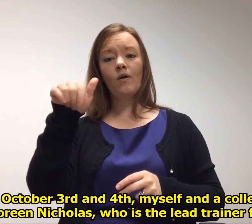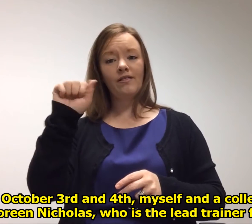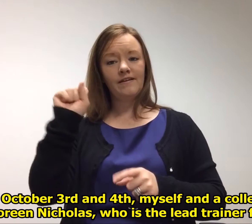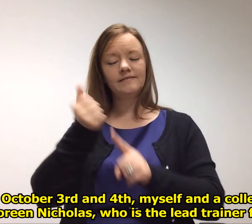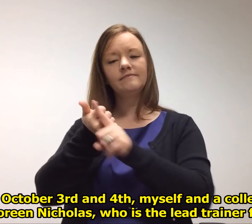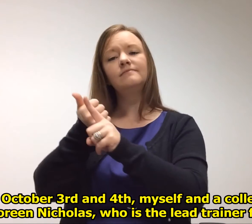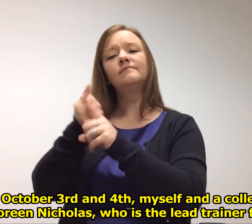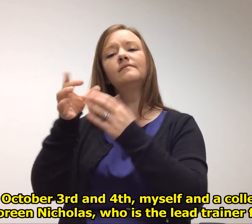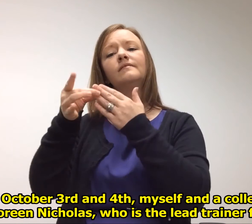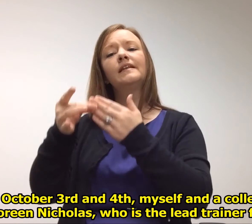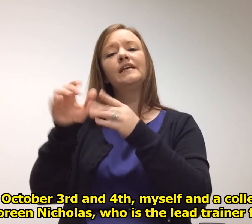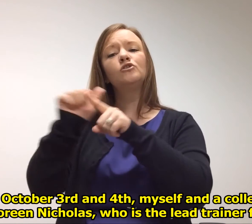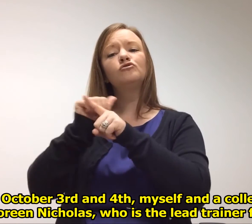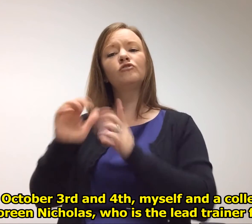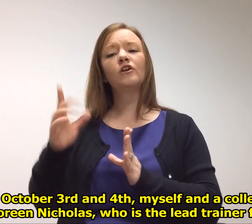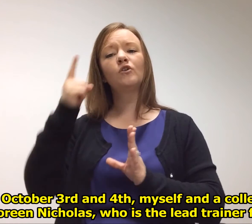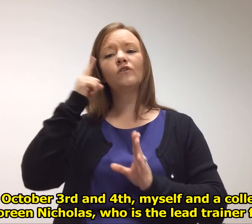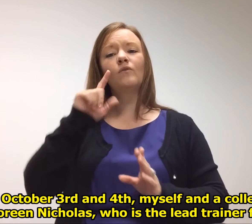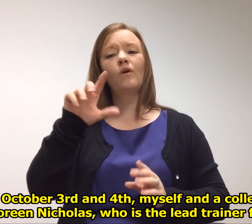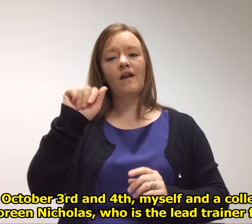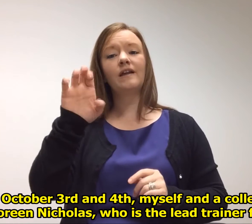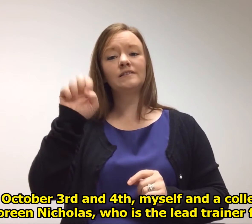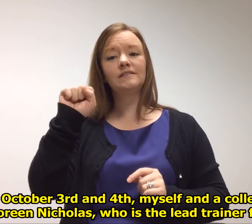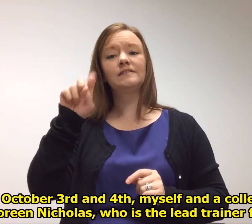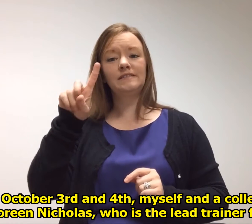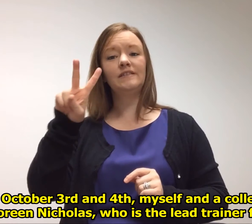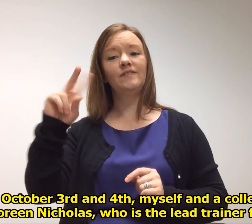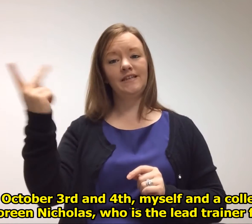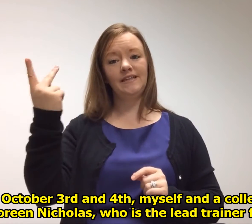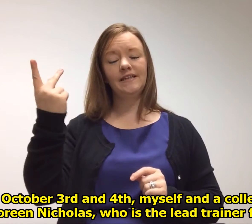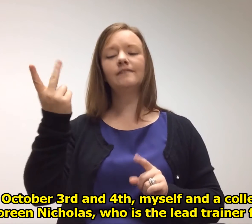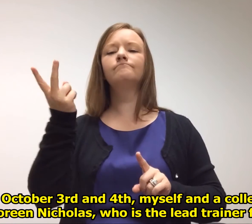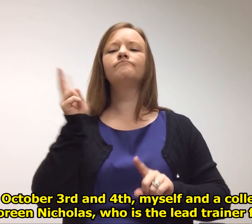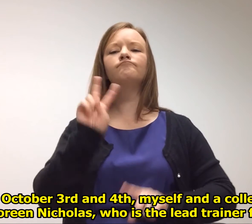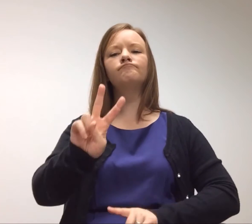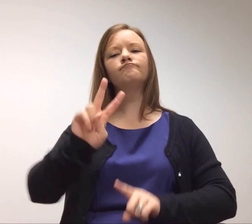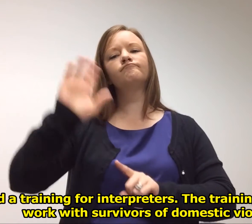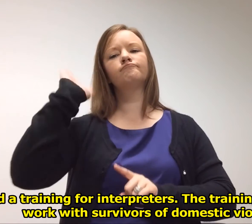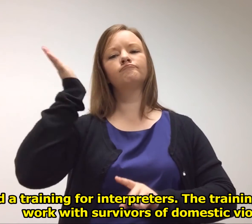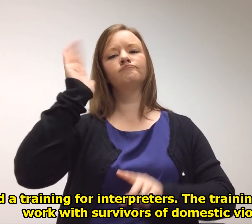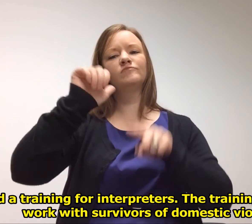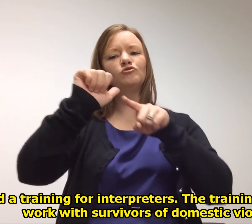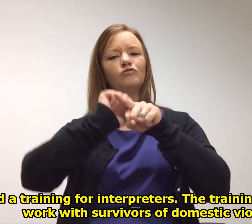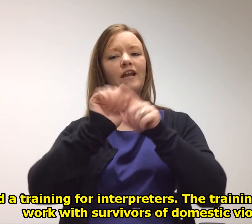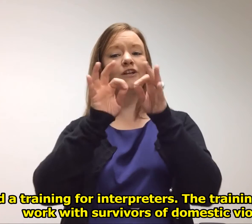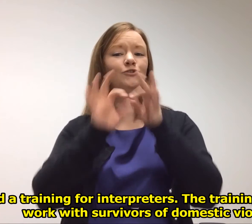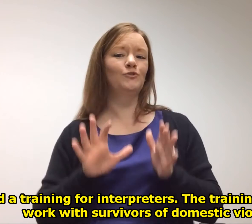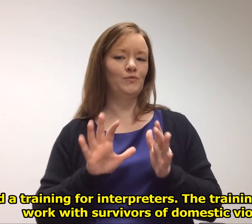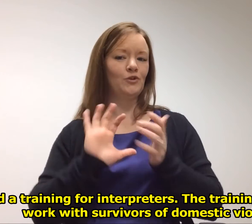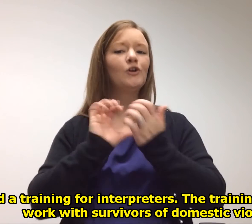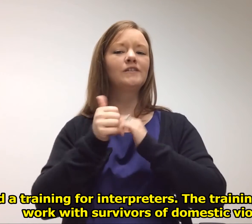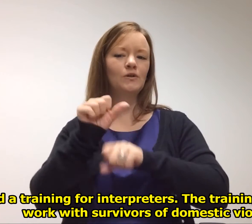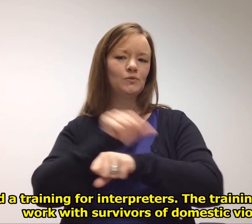Doreen Nicholas, who is the lead trainer for ACES DV, offered a training for interpreters.